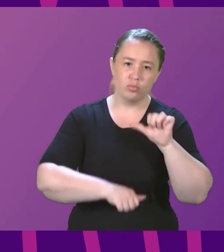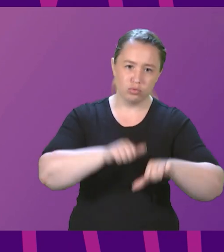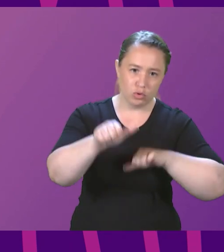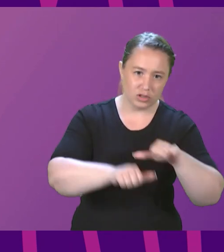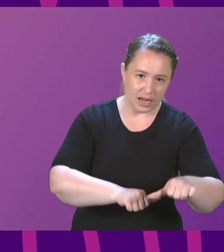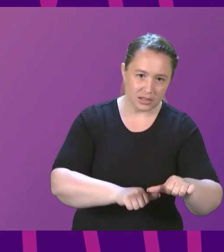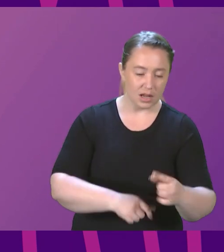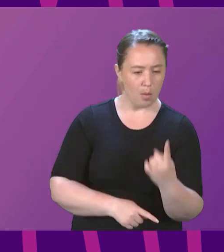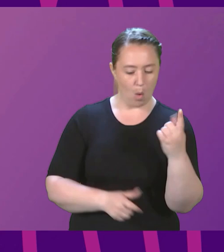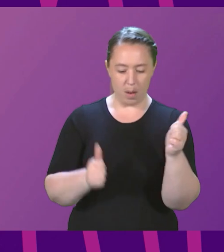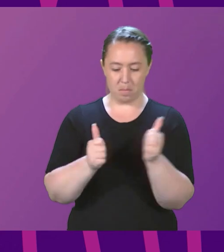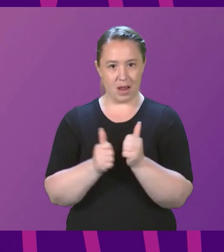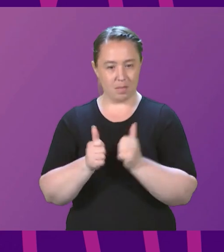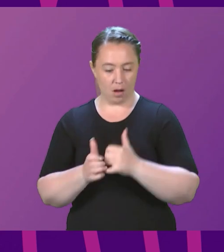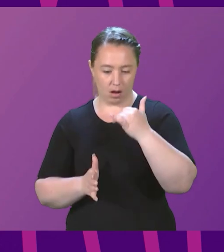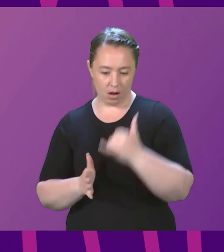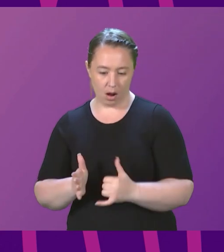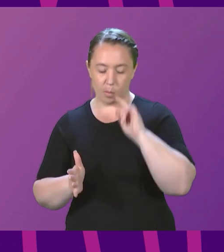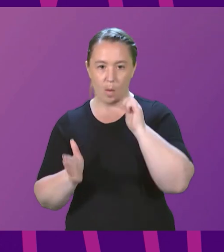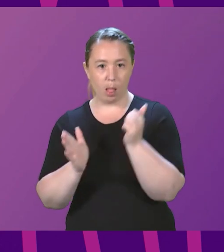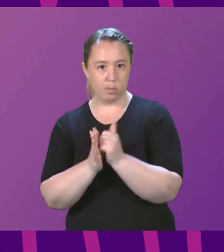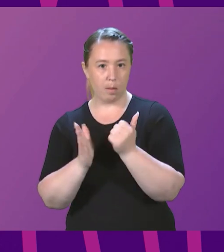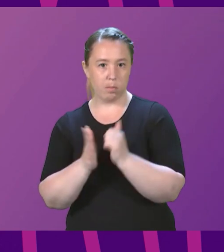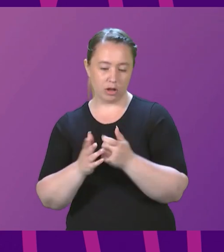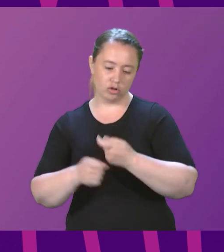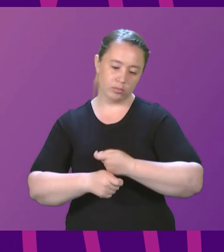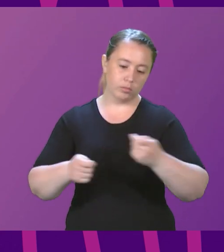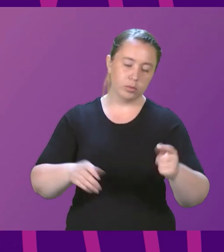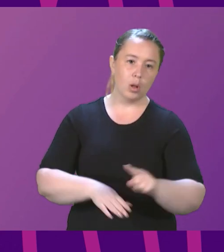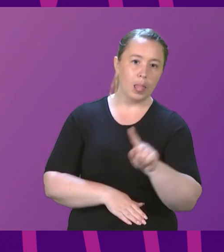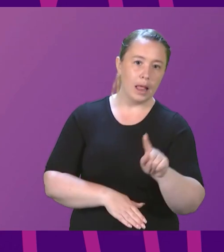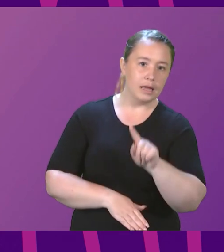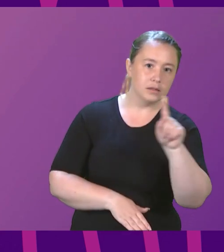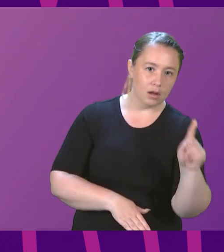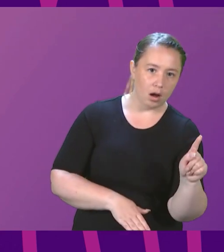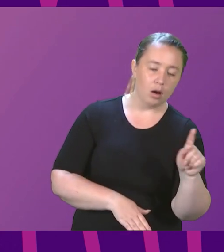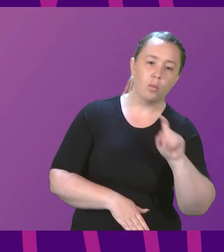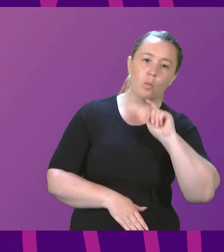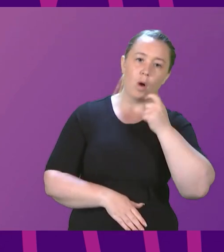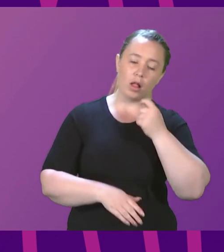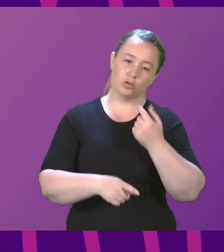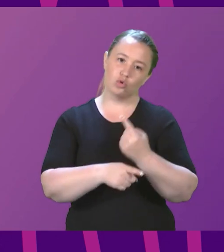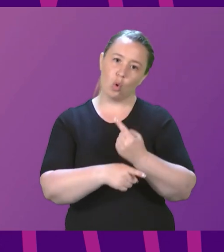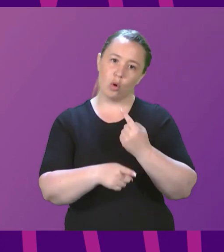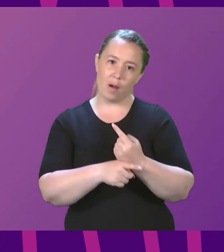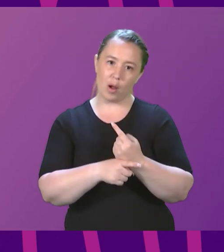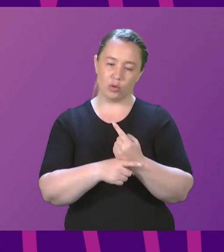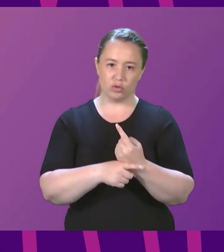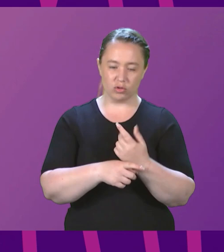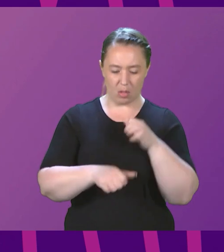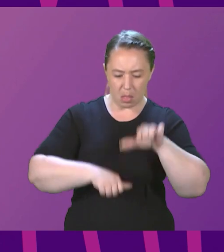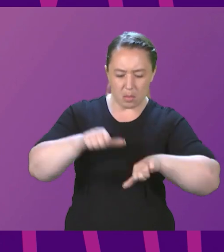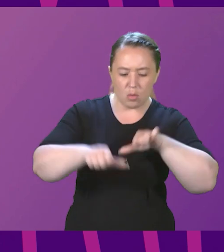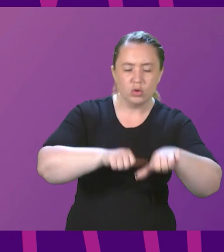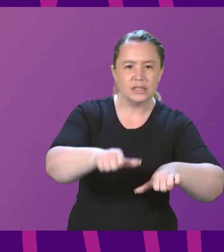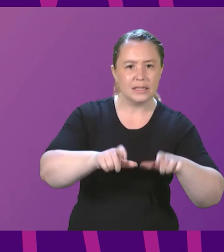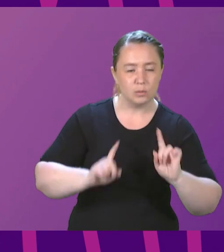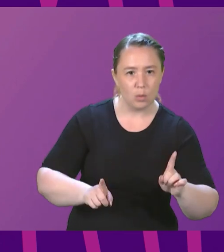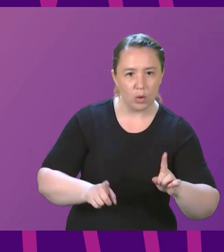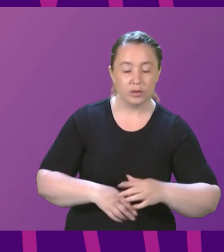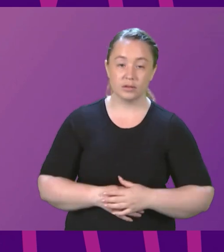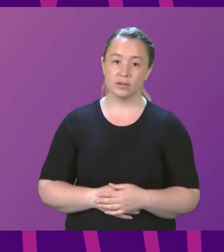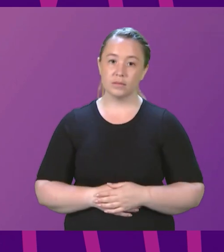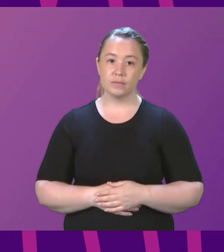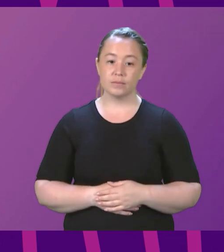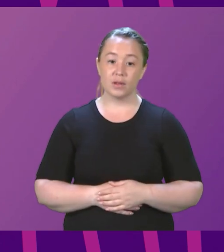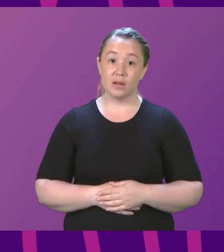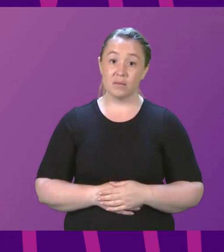Indeed, one of the papers that we will publish in the series that I have already referred to will set out the route to that in more detail. But the key point I think